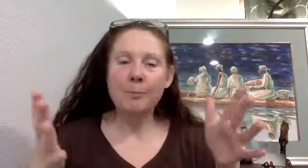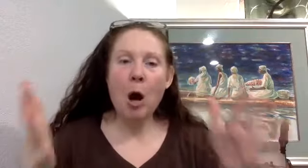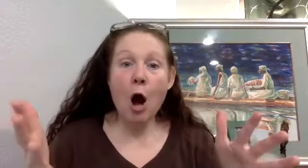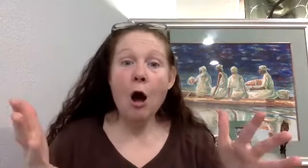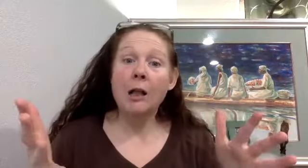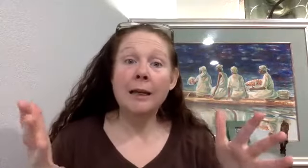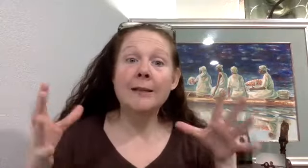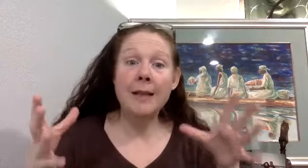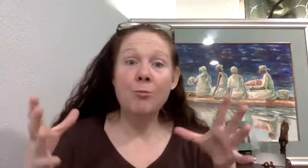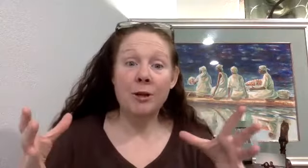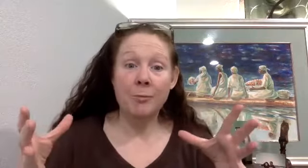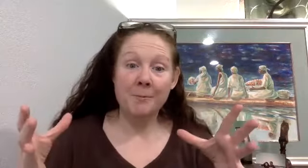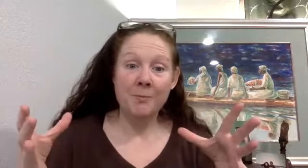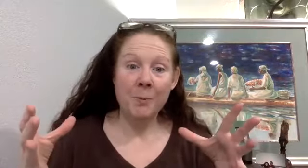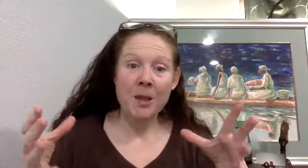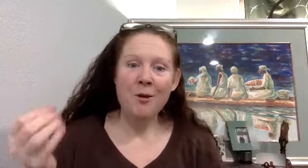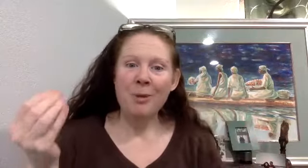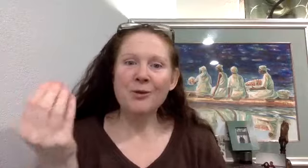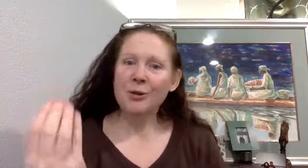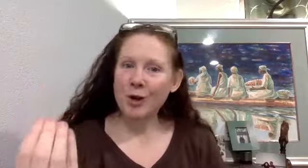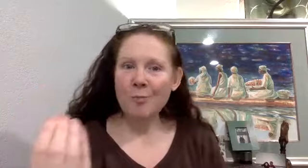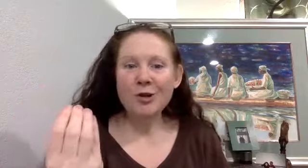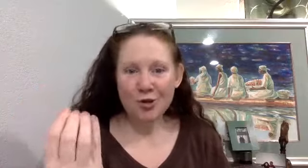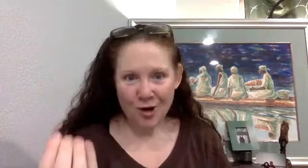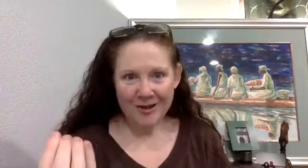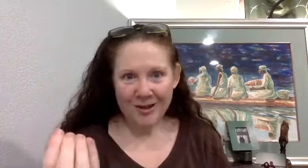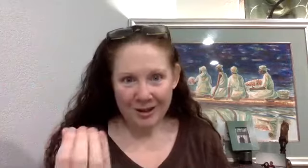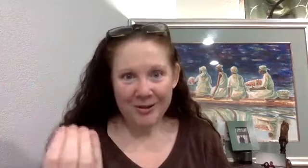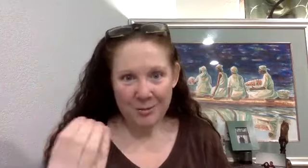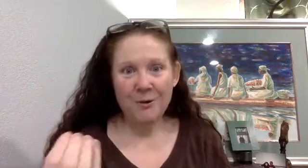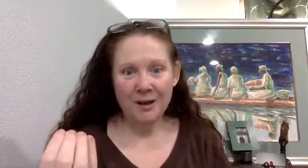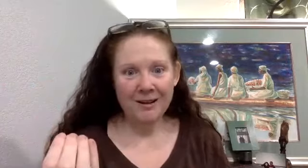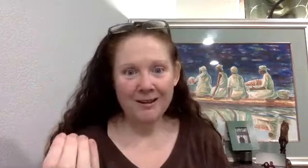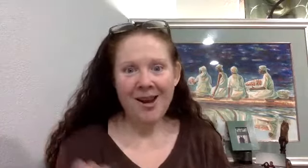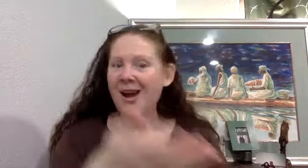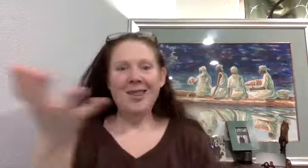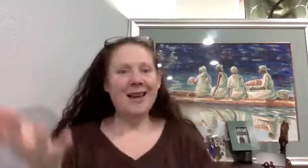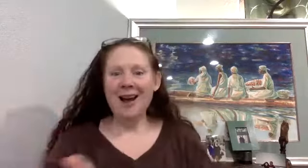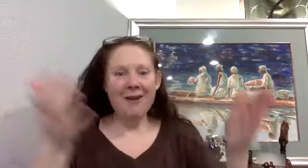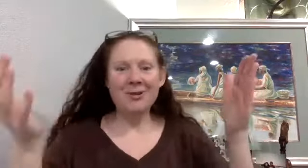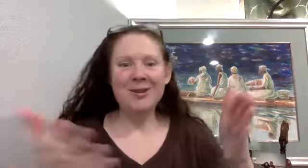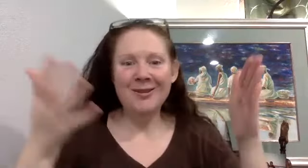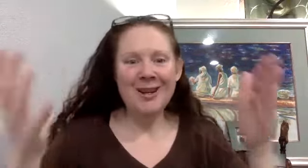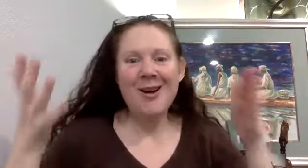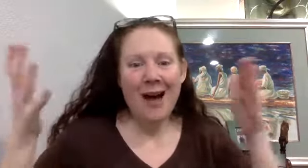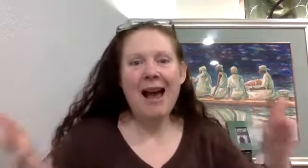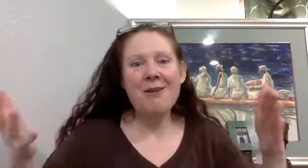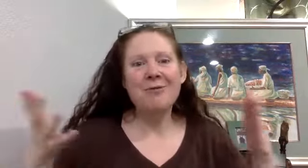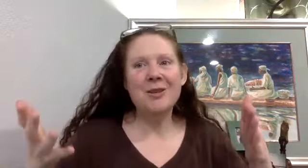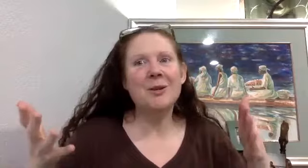Paul has enabled in me because there's so much trust in his community that I've sort of, you know, have this